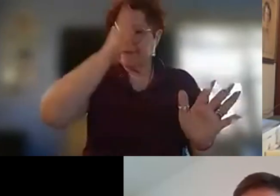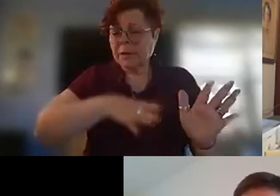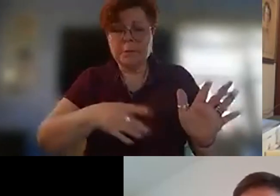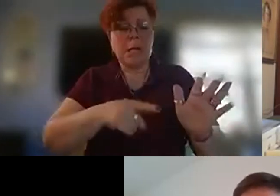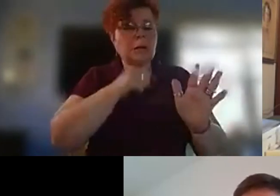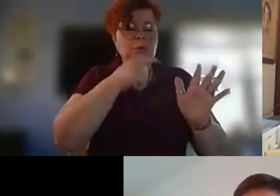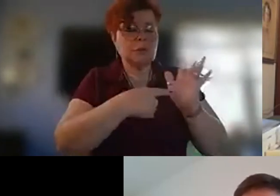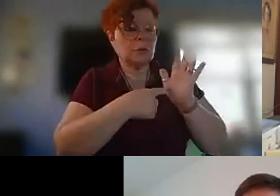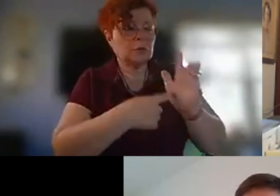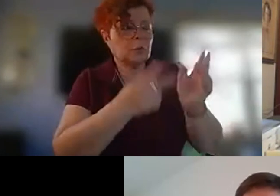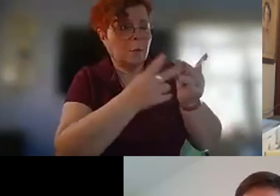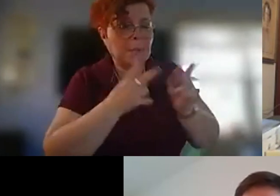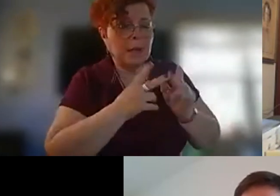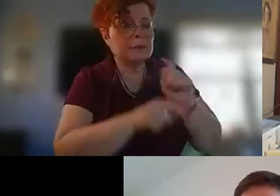um you know much more universal